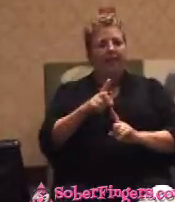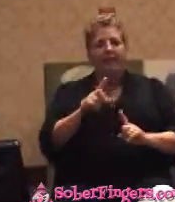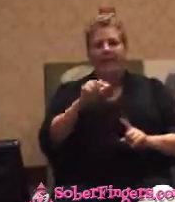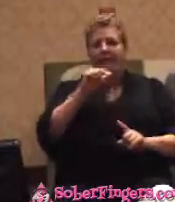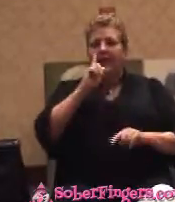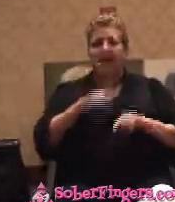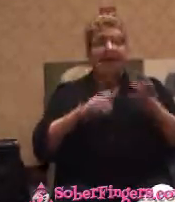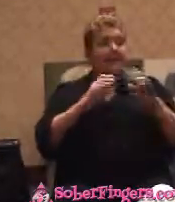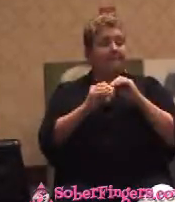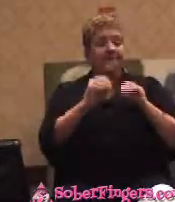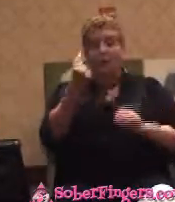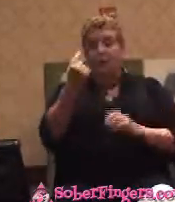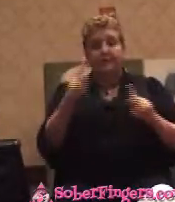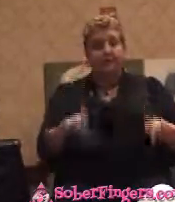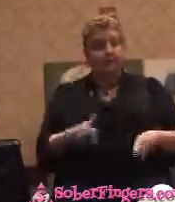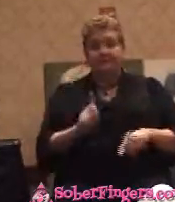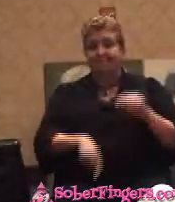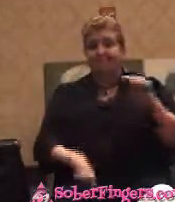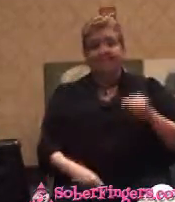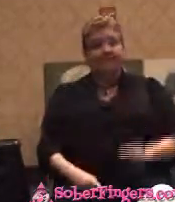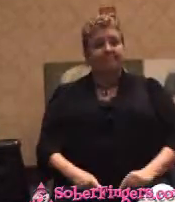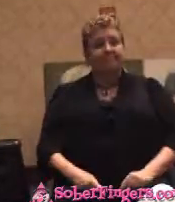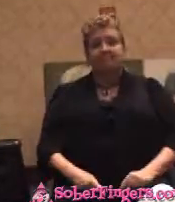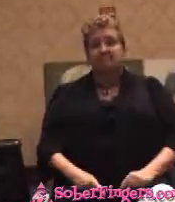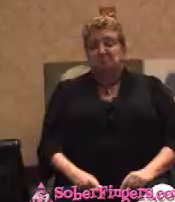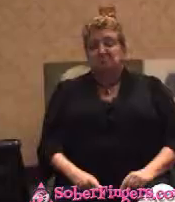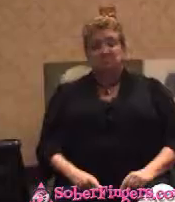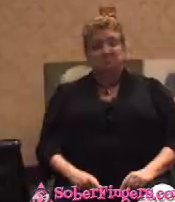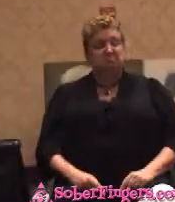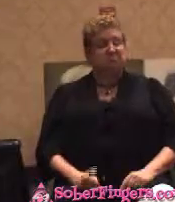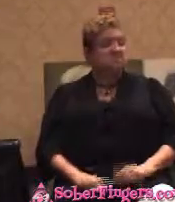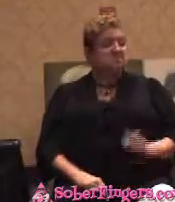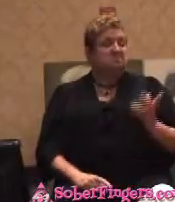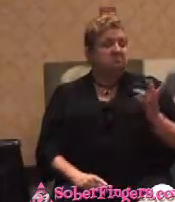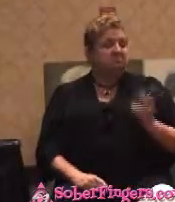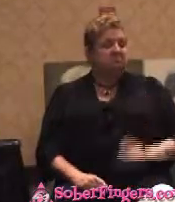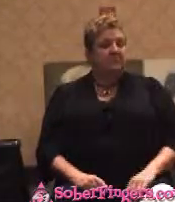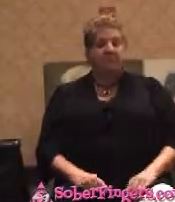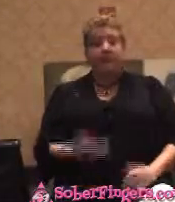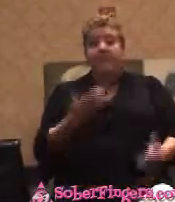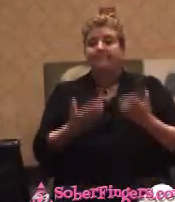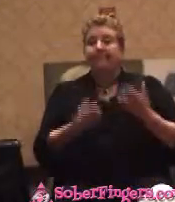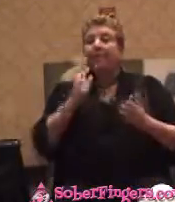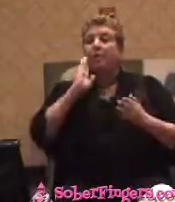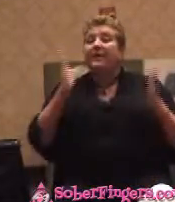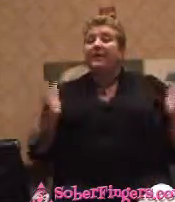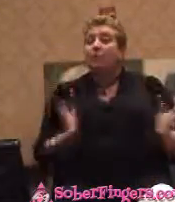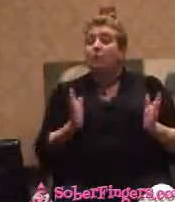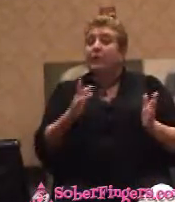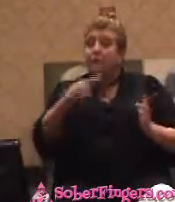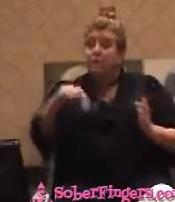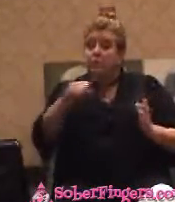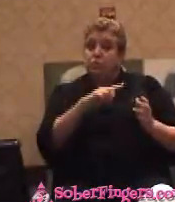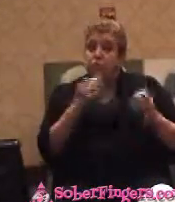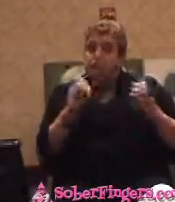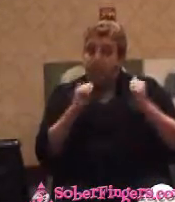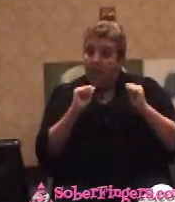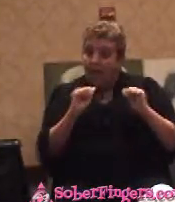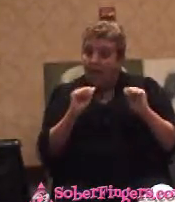one drug. I will not fix one drug. I may encourage you to try to